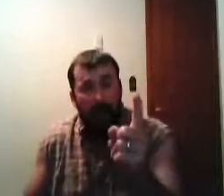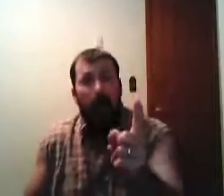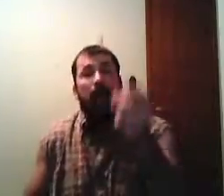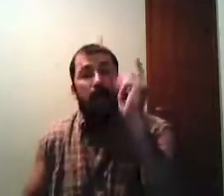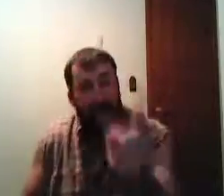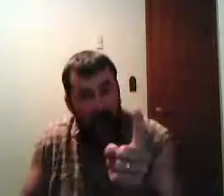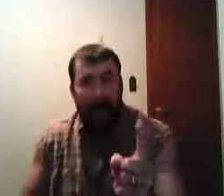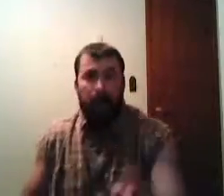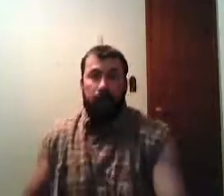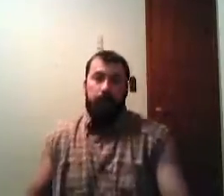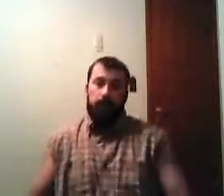and a day